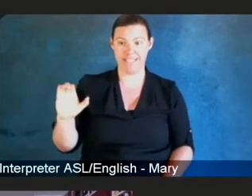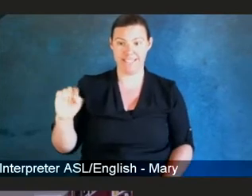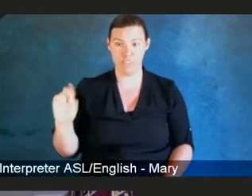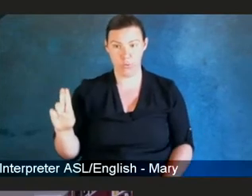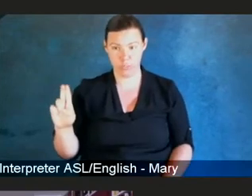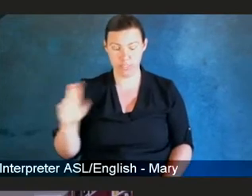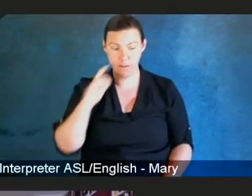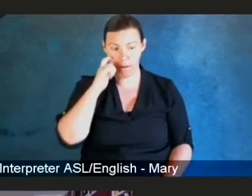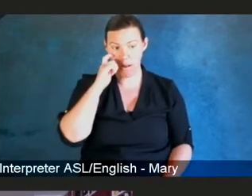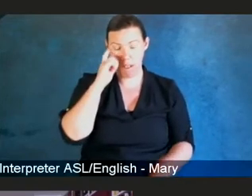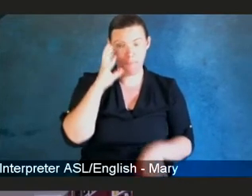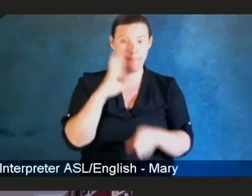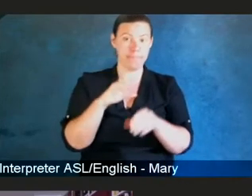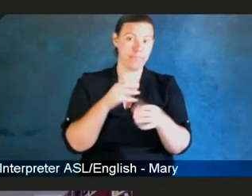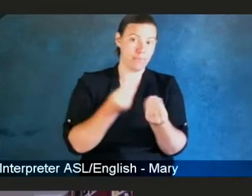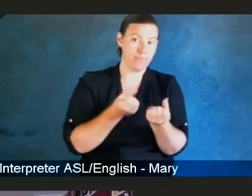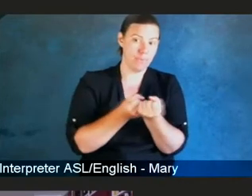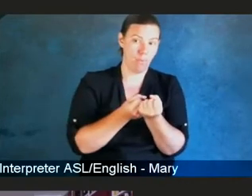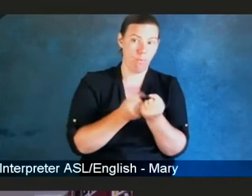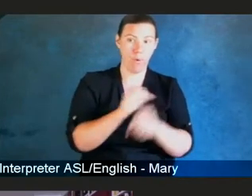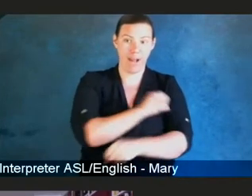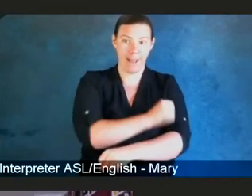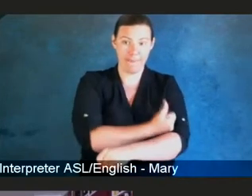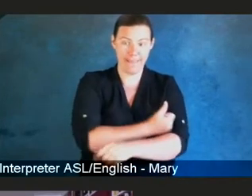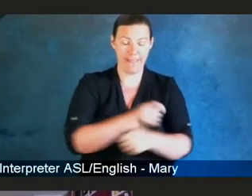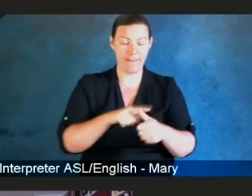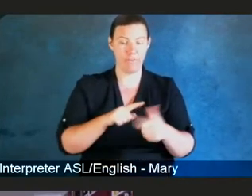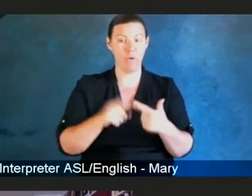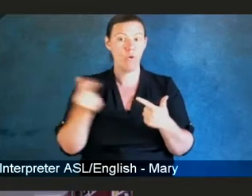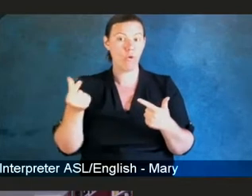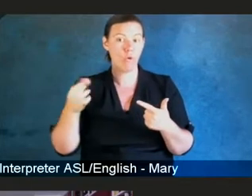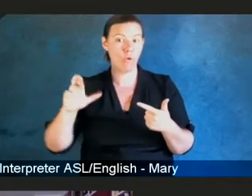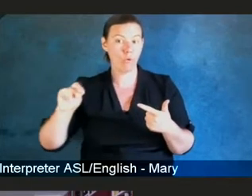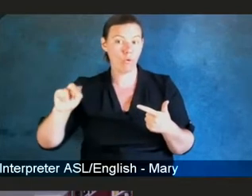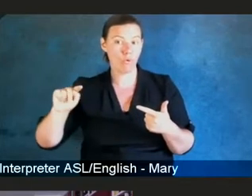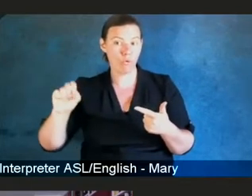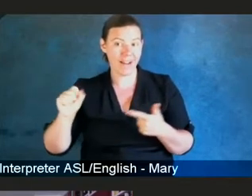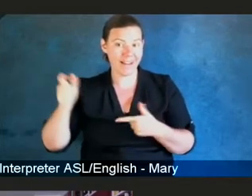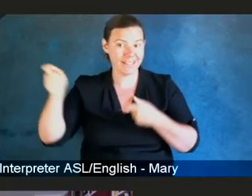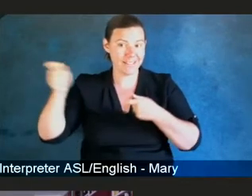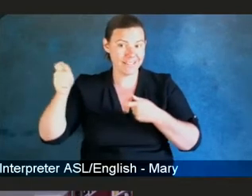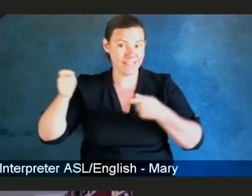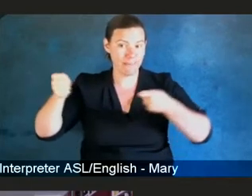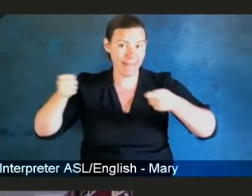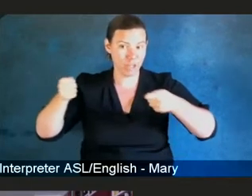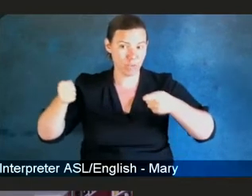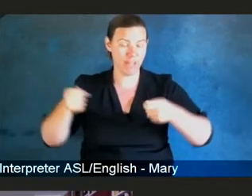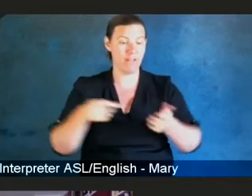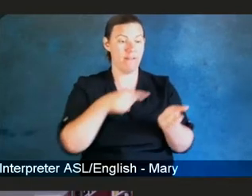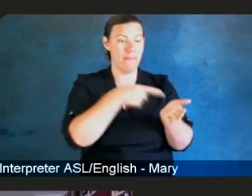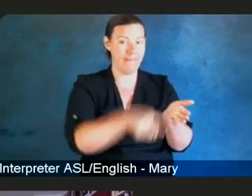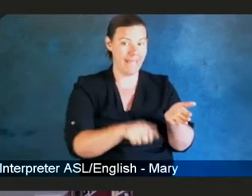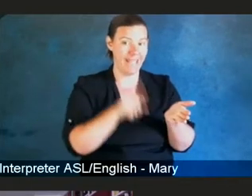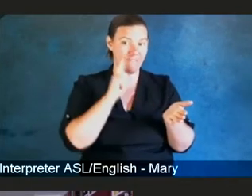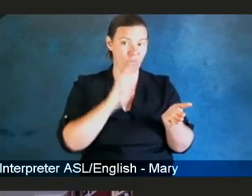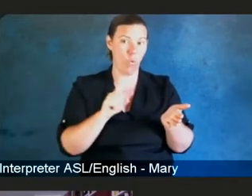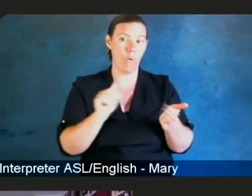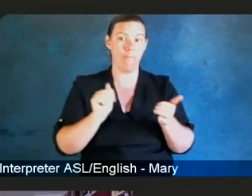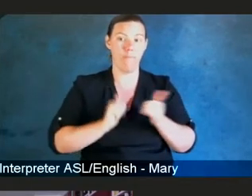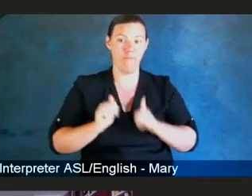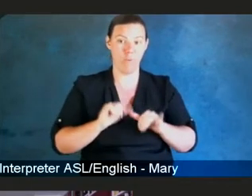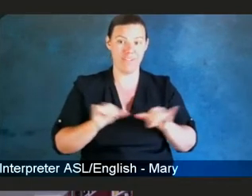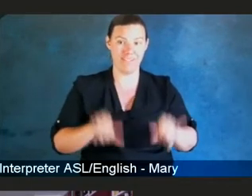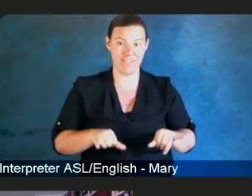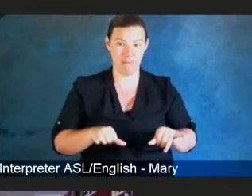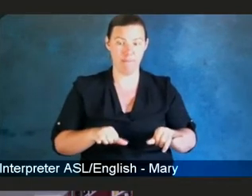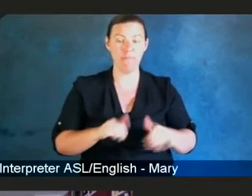grants management, they helped pay for a performance system where there could be increased enrollment, especially for minority